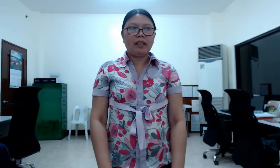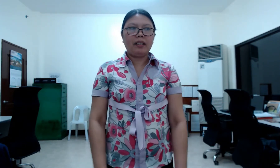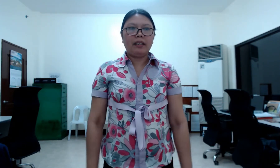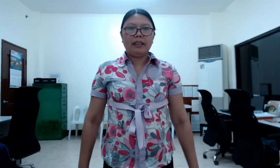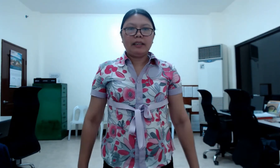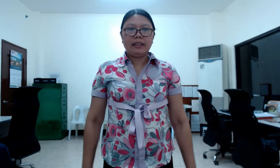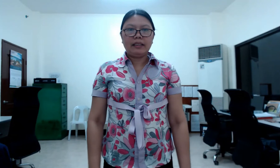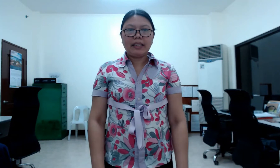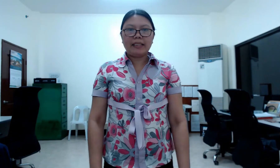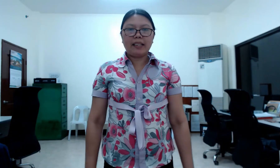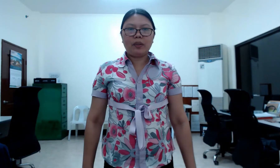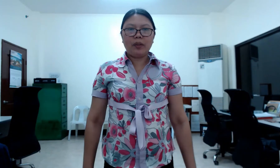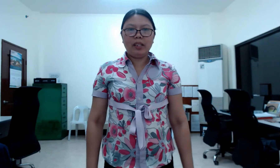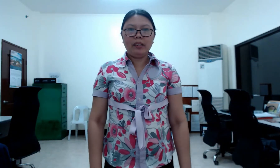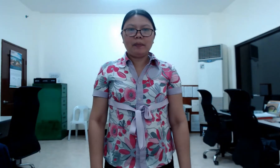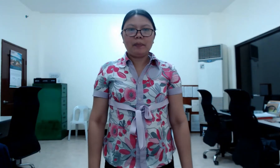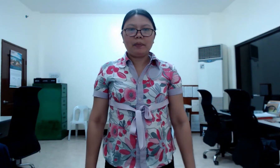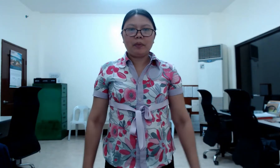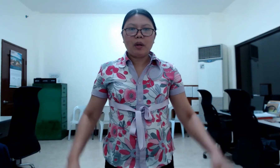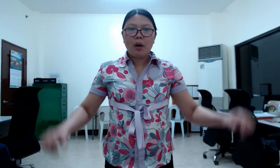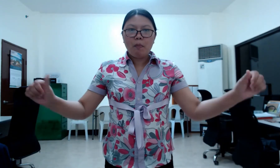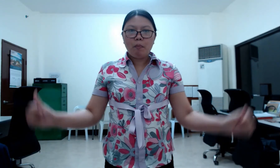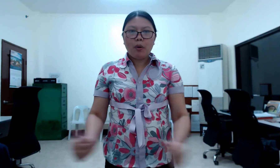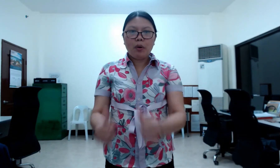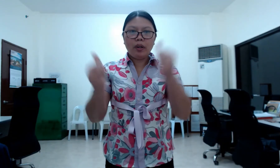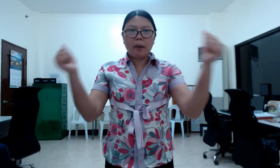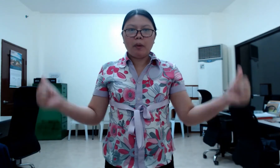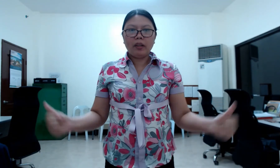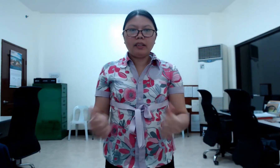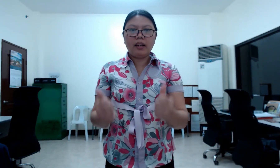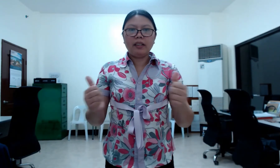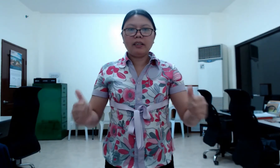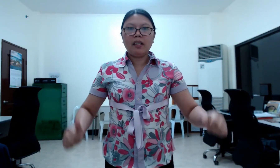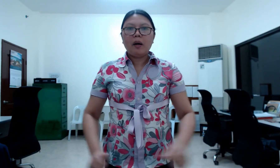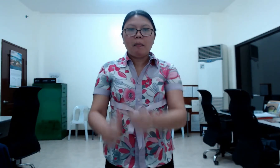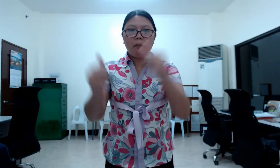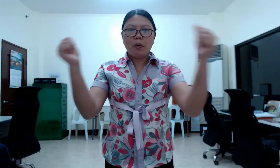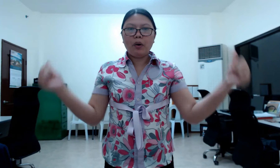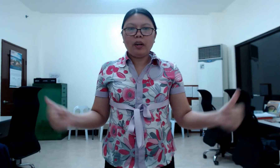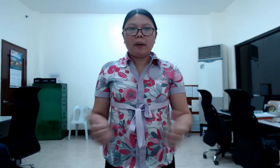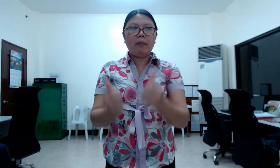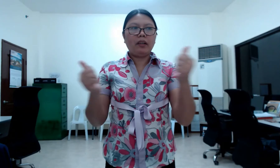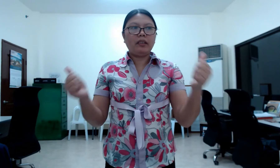Stanza 3. More abundant. More abundant.